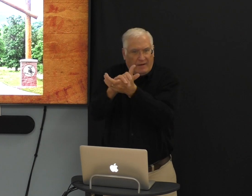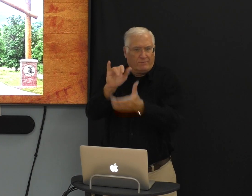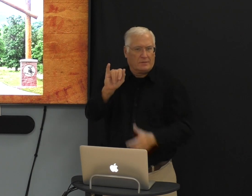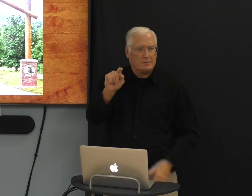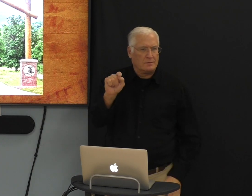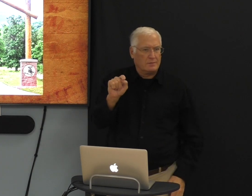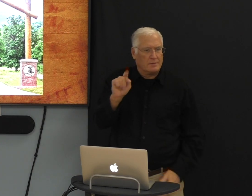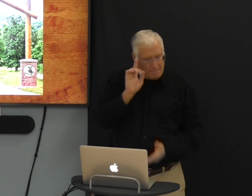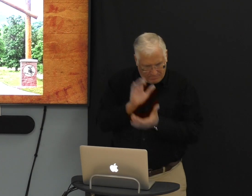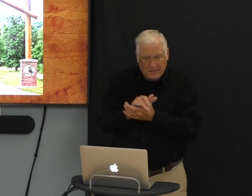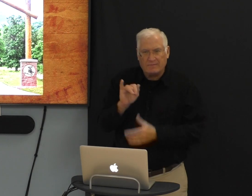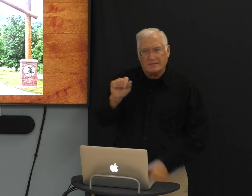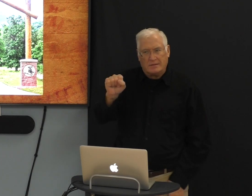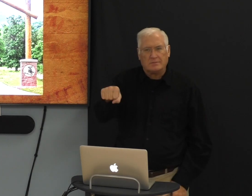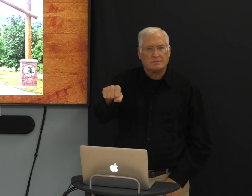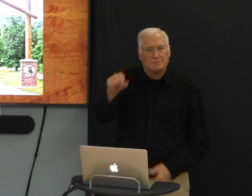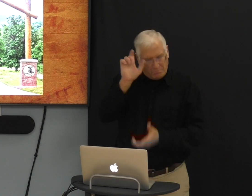is there, you must believe it.